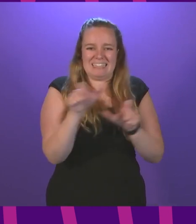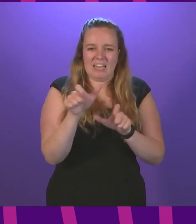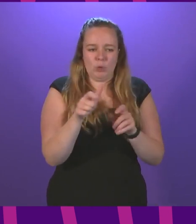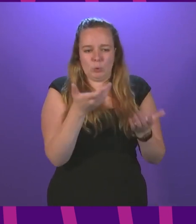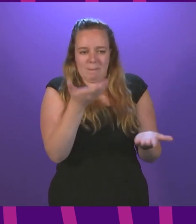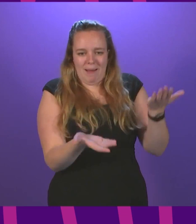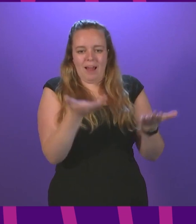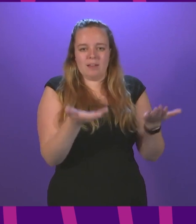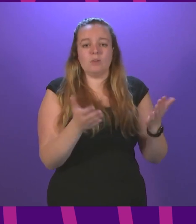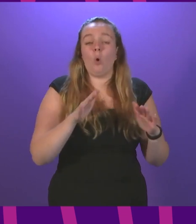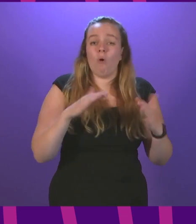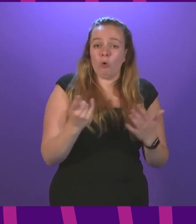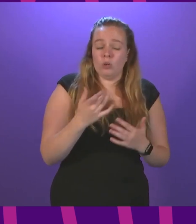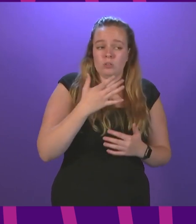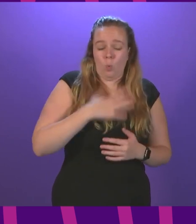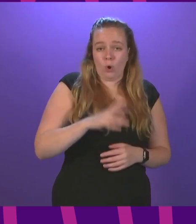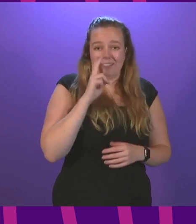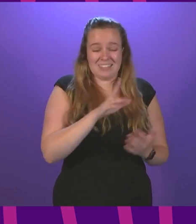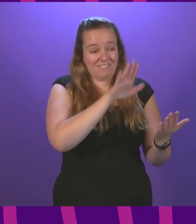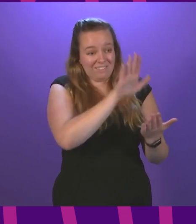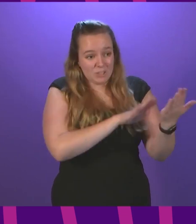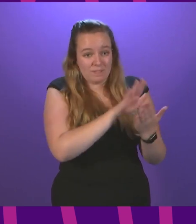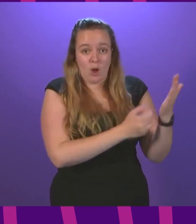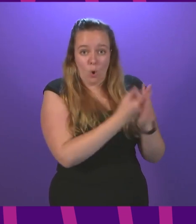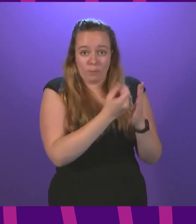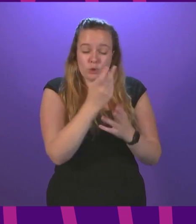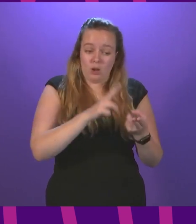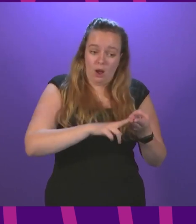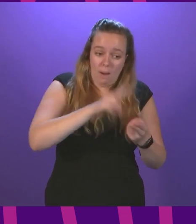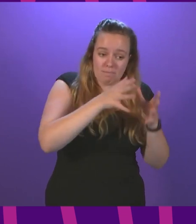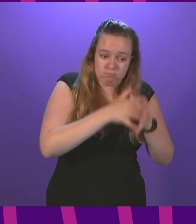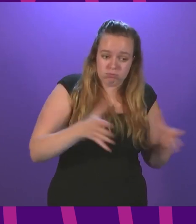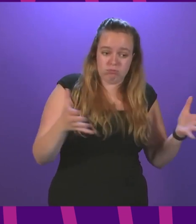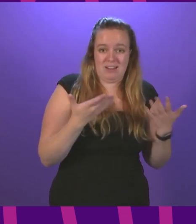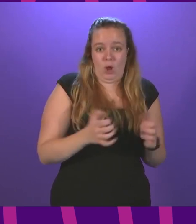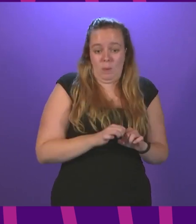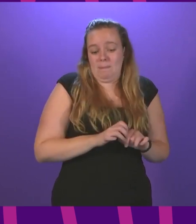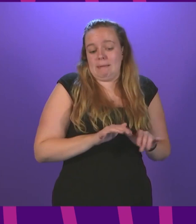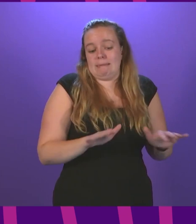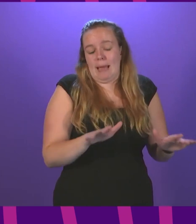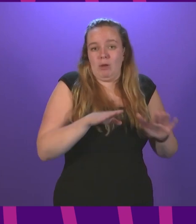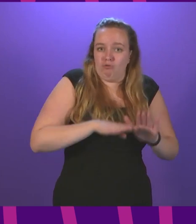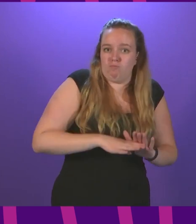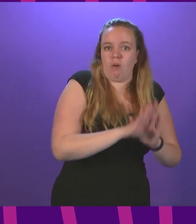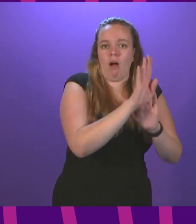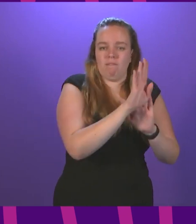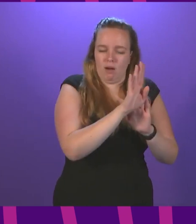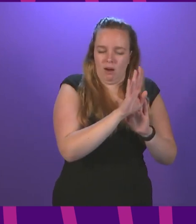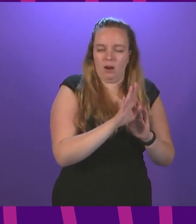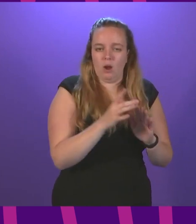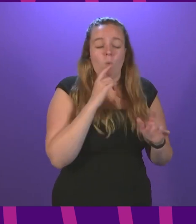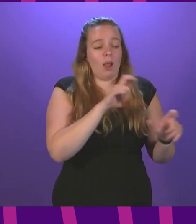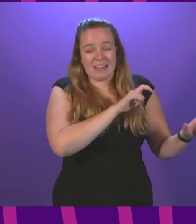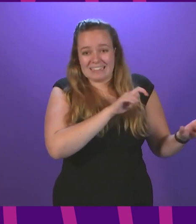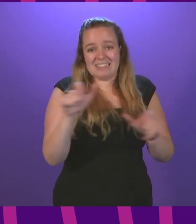strike that balance of course we want to see face-to-face opportunities increase as we come out of the pandemic and recover from it and we'll